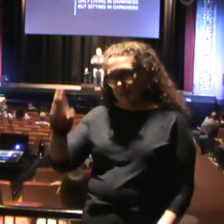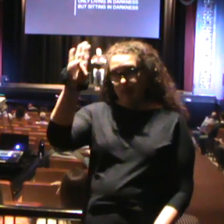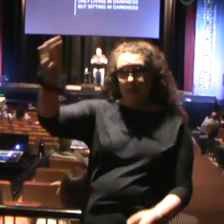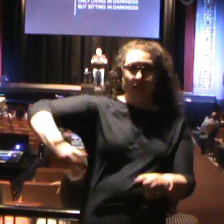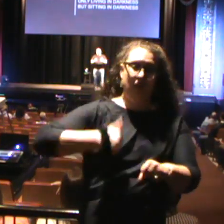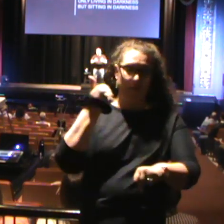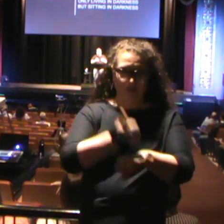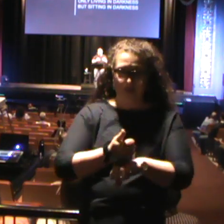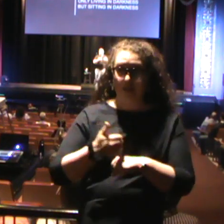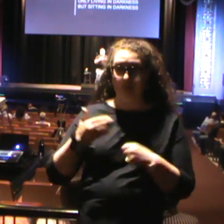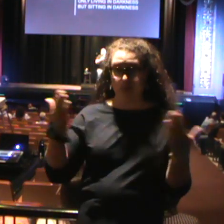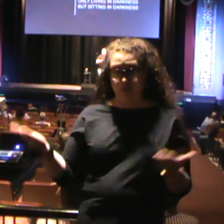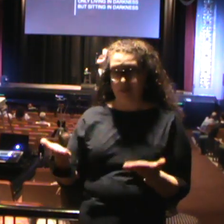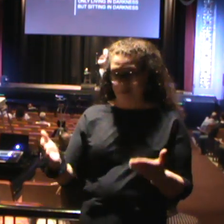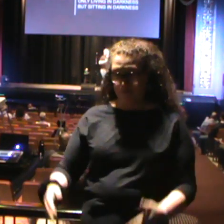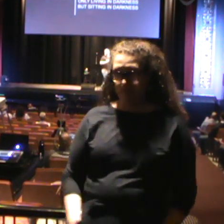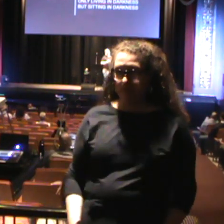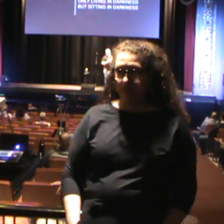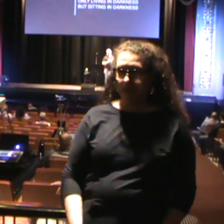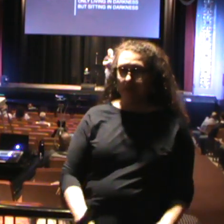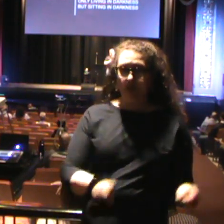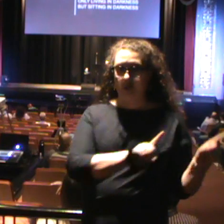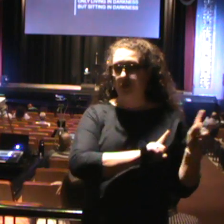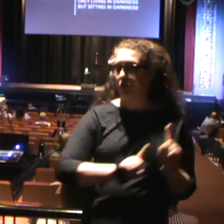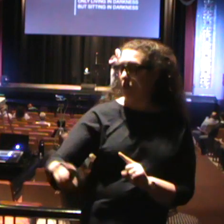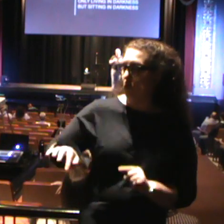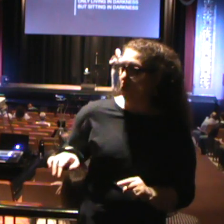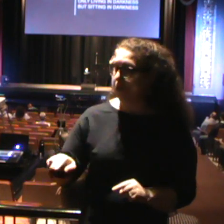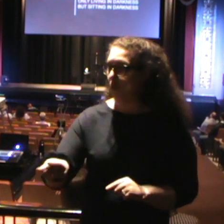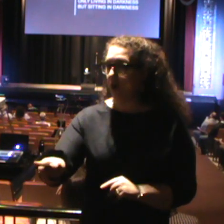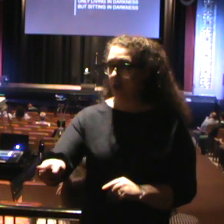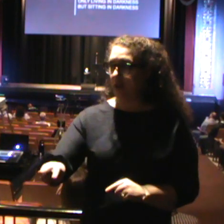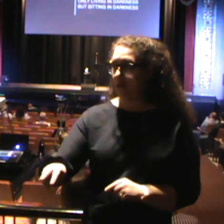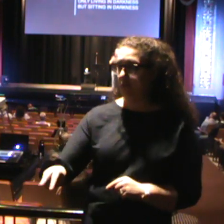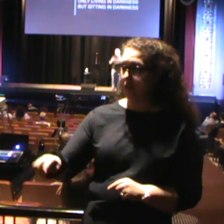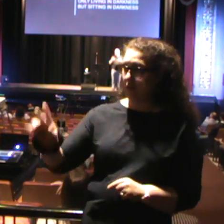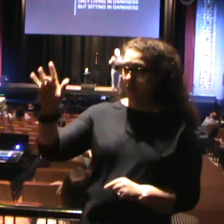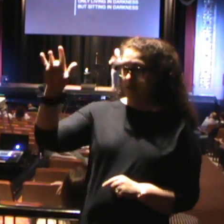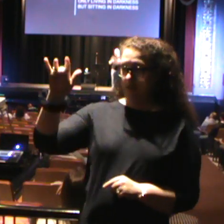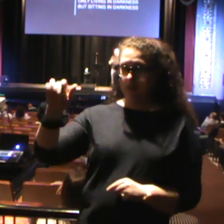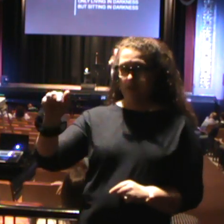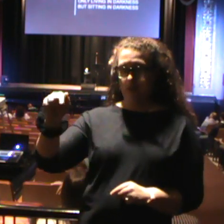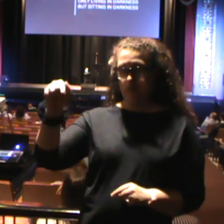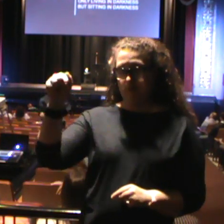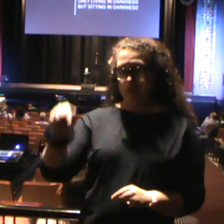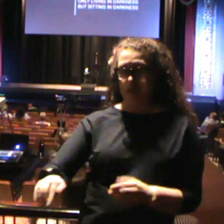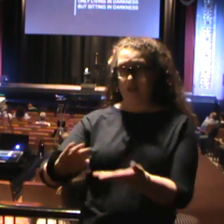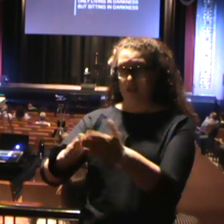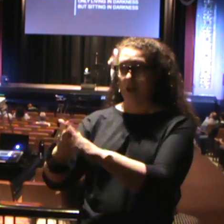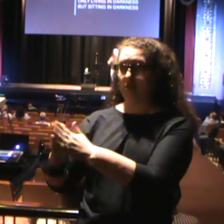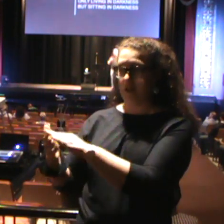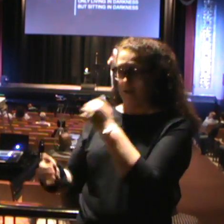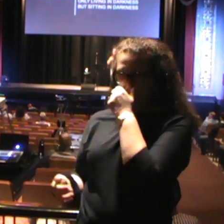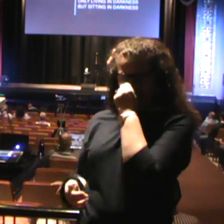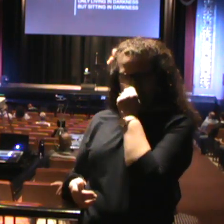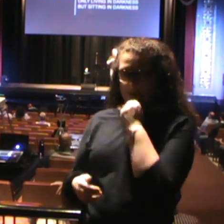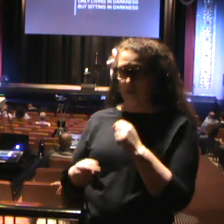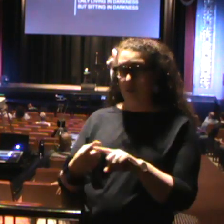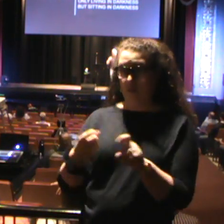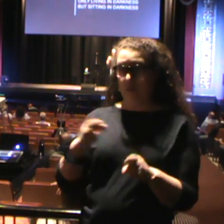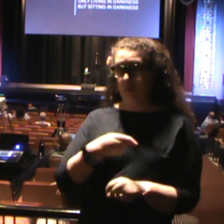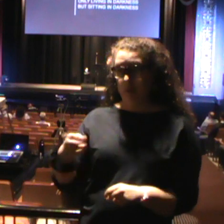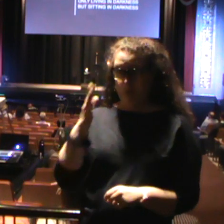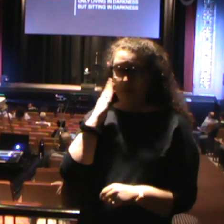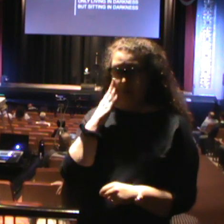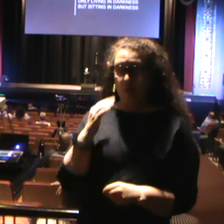here, when you walked downtown, and those of y'all who are from Hopewell, you know what I'm saying. Those of y'all who were